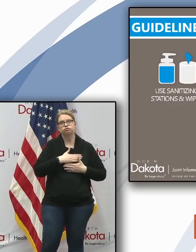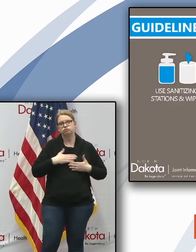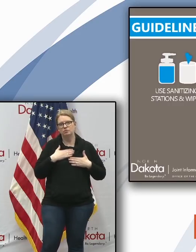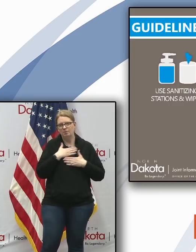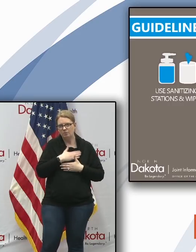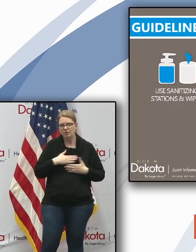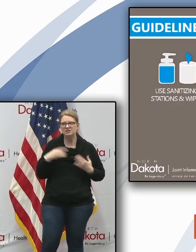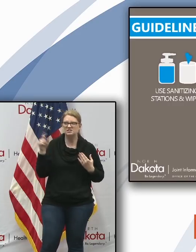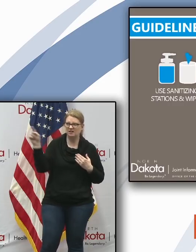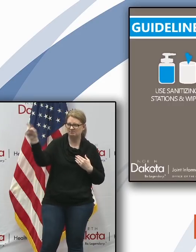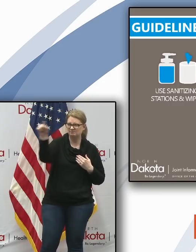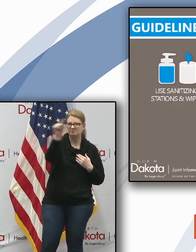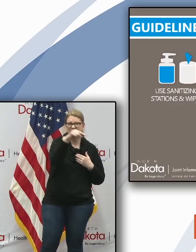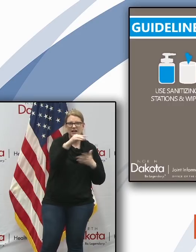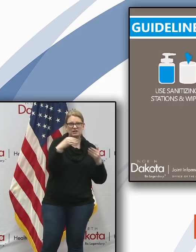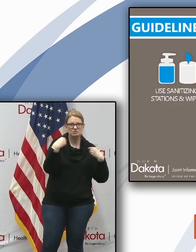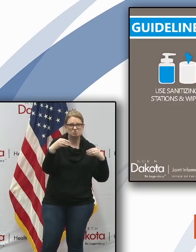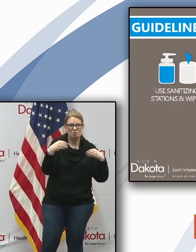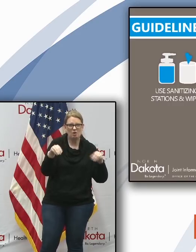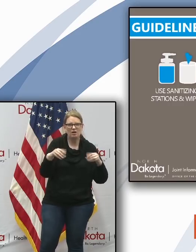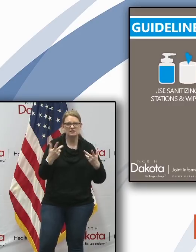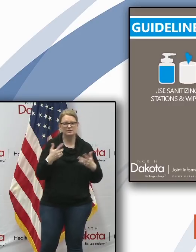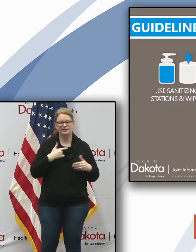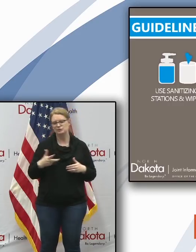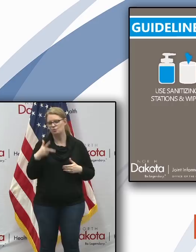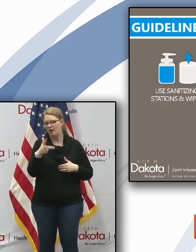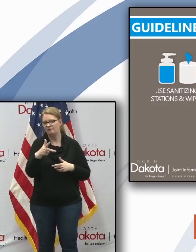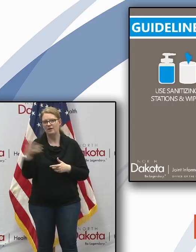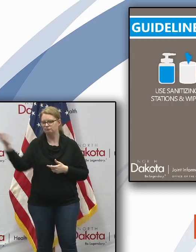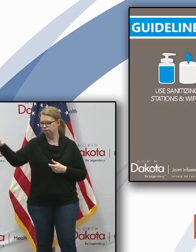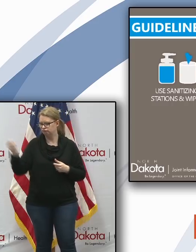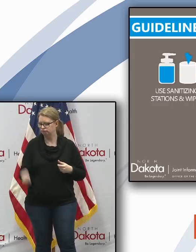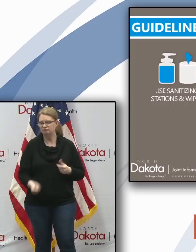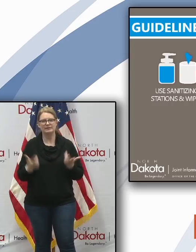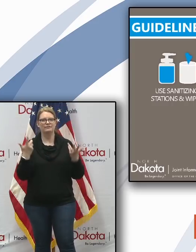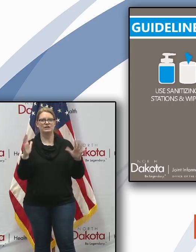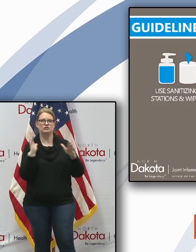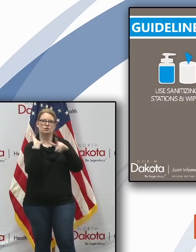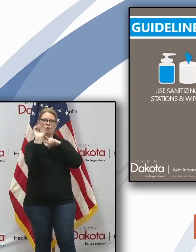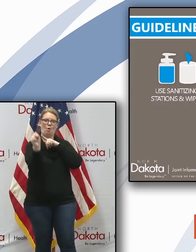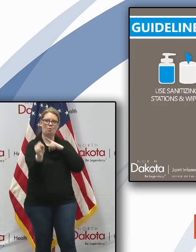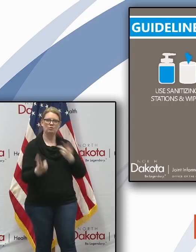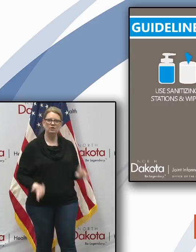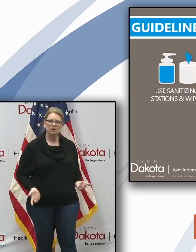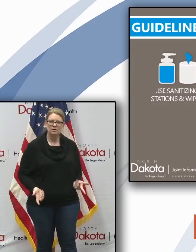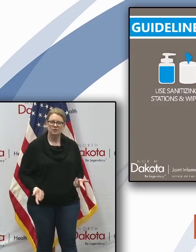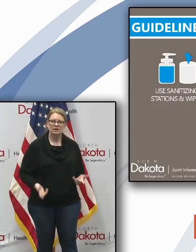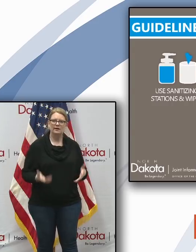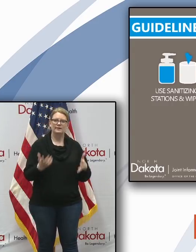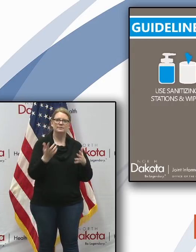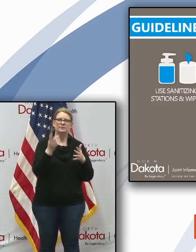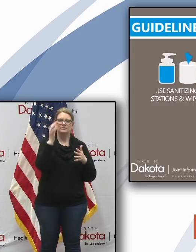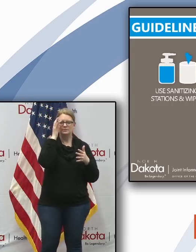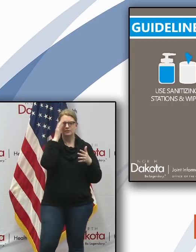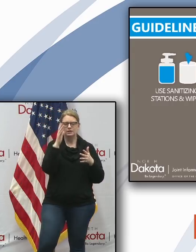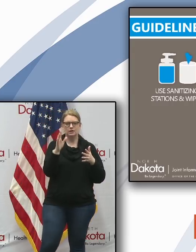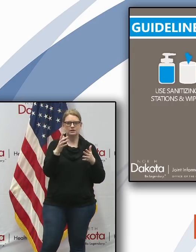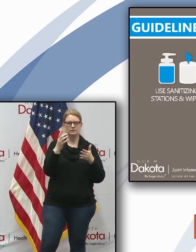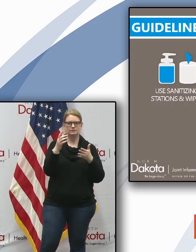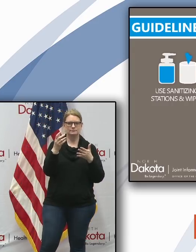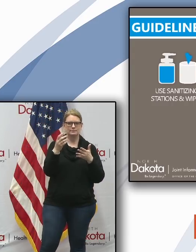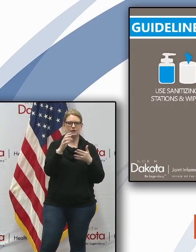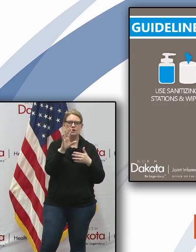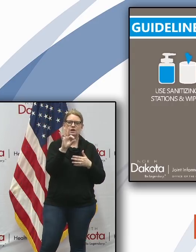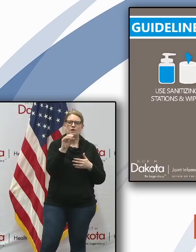grocers that are that are doing those things to help that we realize that with your uh electronic benefits transfer cards or